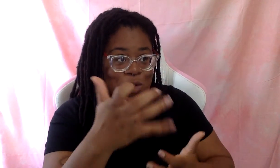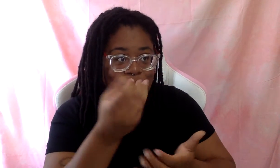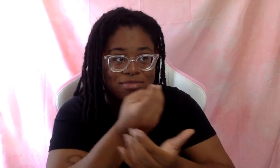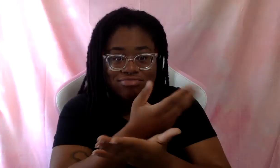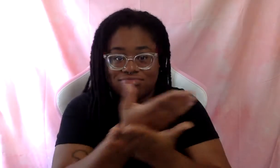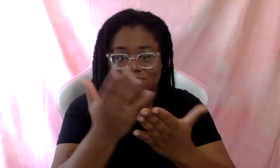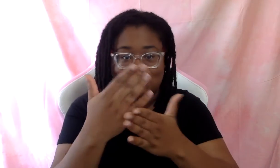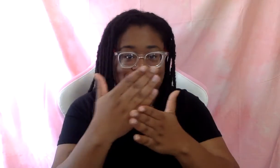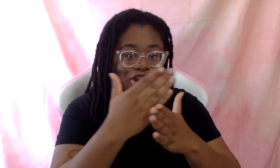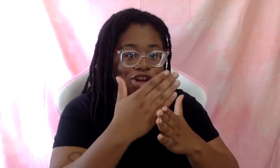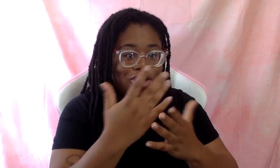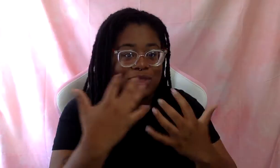Uh,